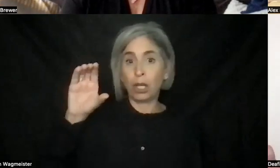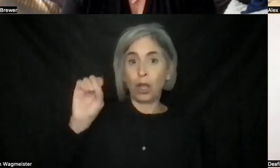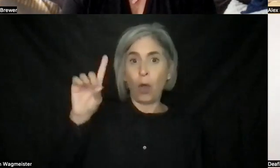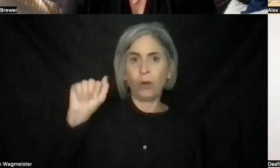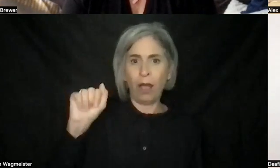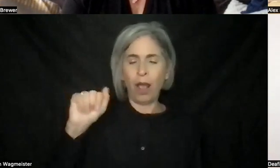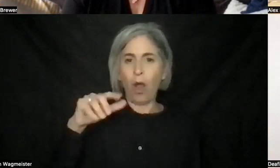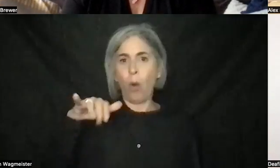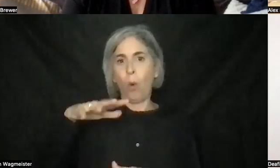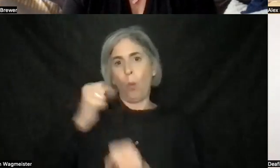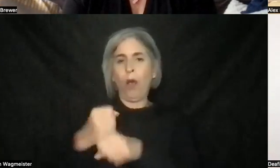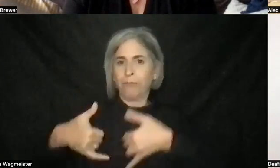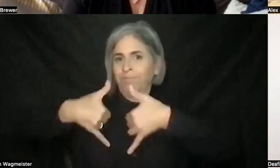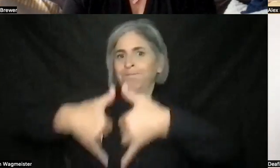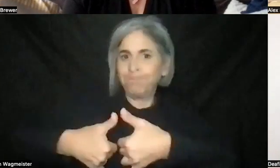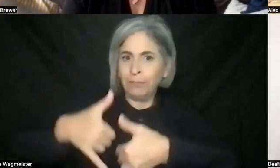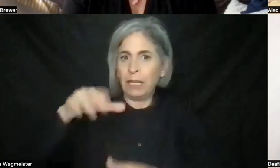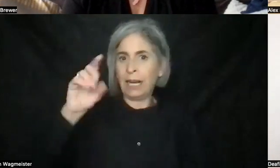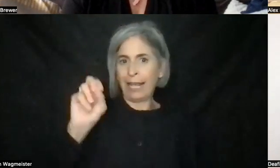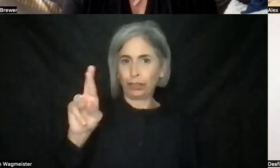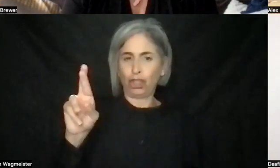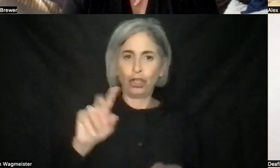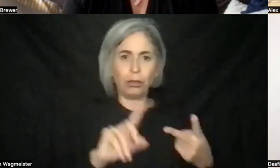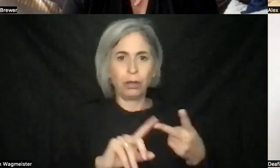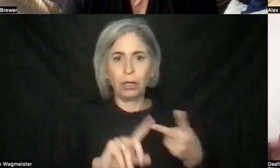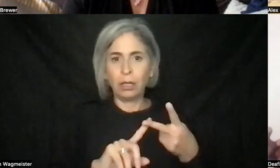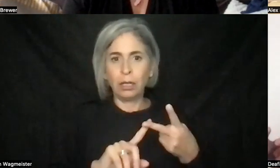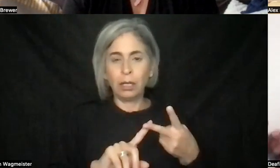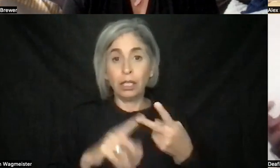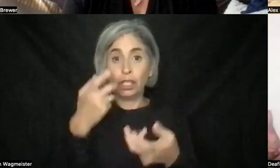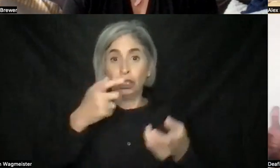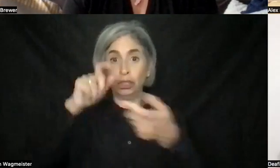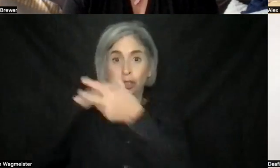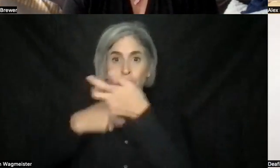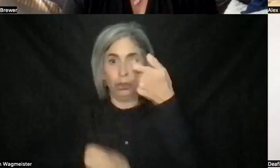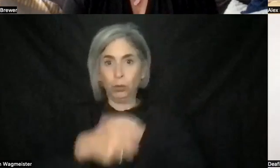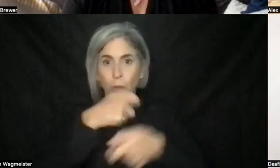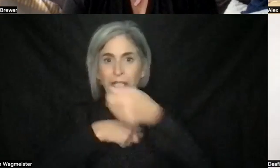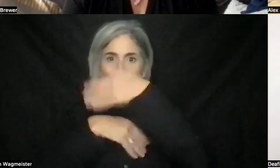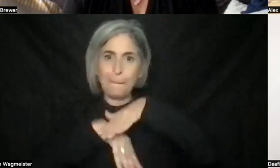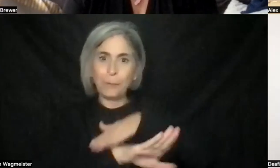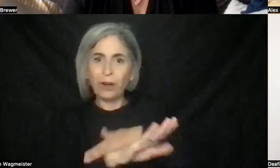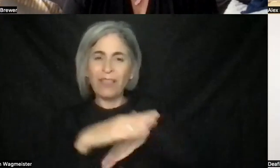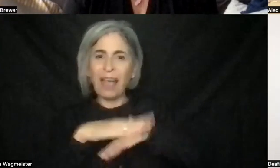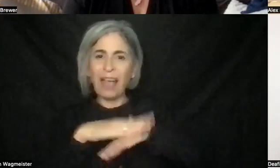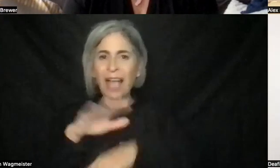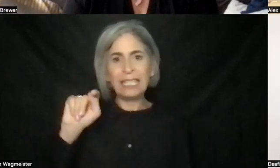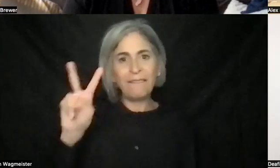award. We find Twitch at birth on TV. We see all these different sign language